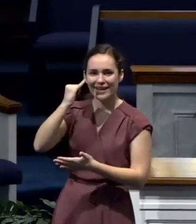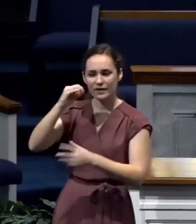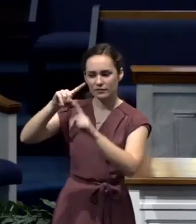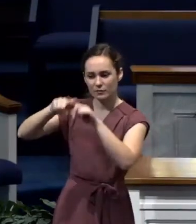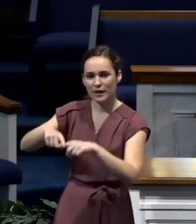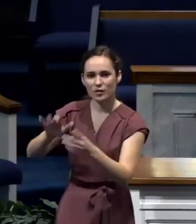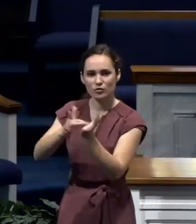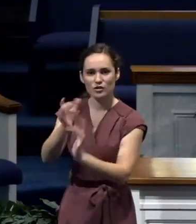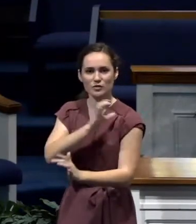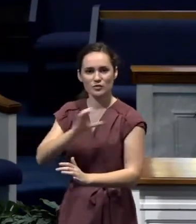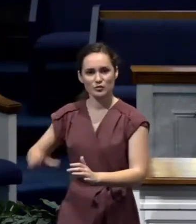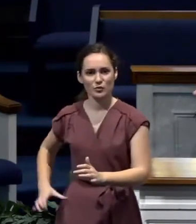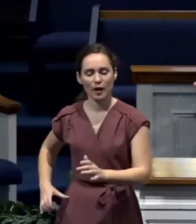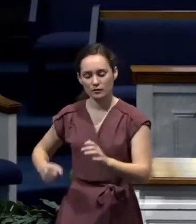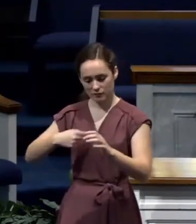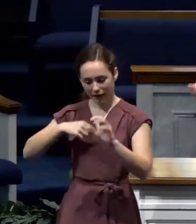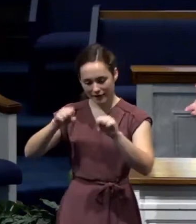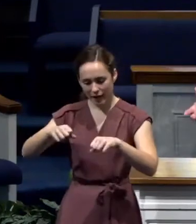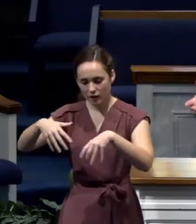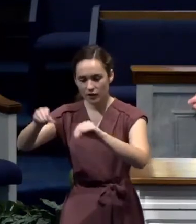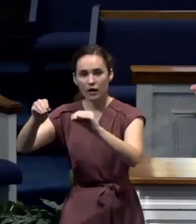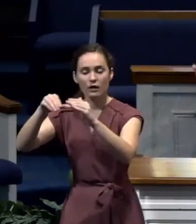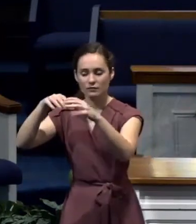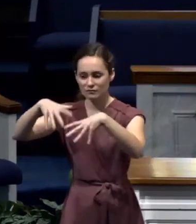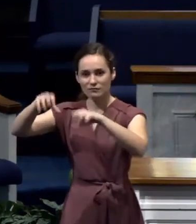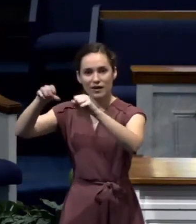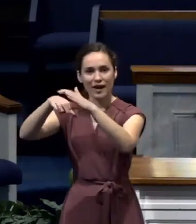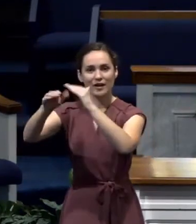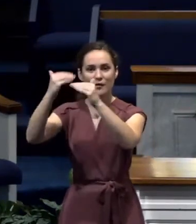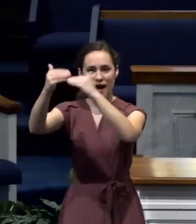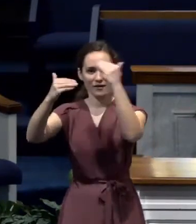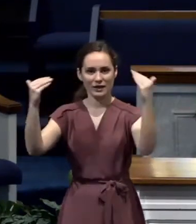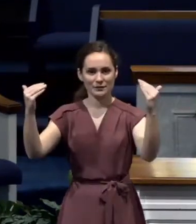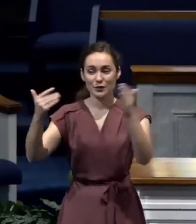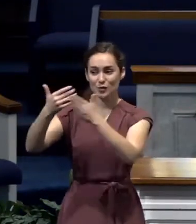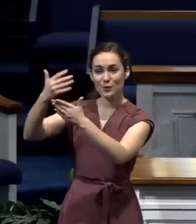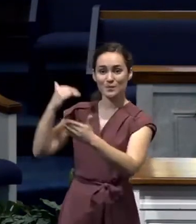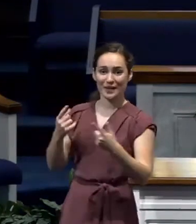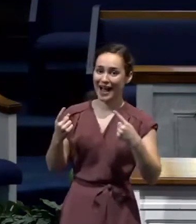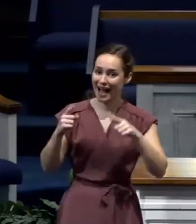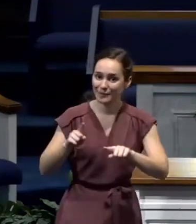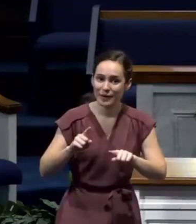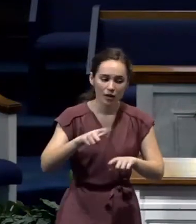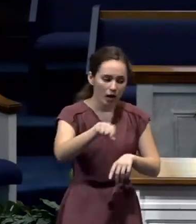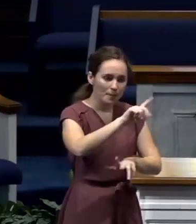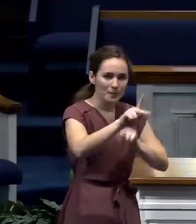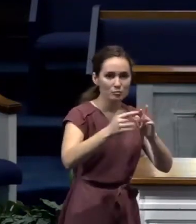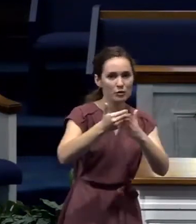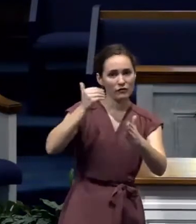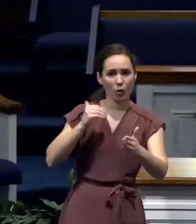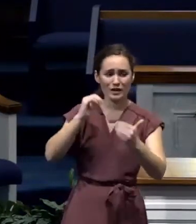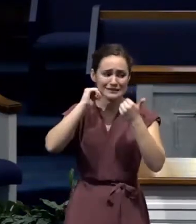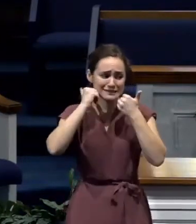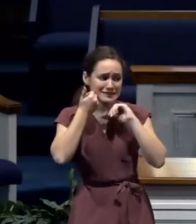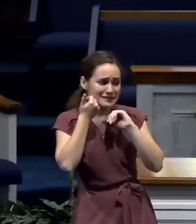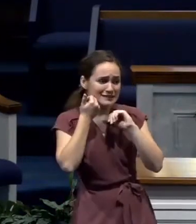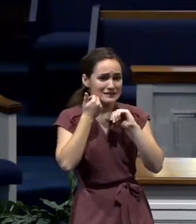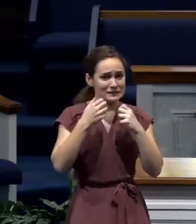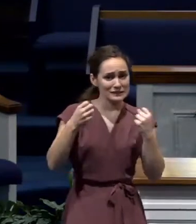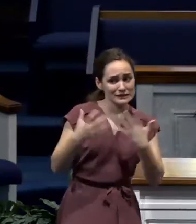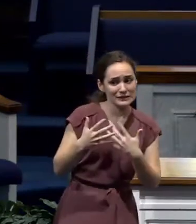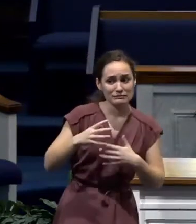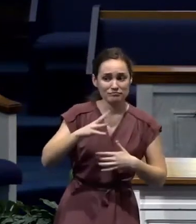what was happening? People that were timid and shy, they began to speak up about the things of God because of Paul's